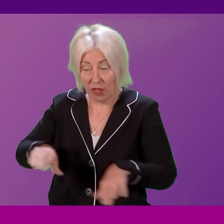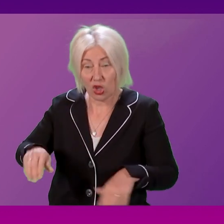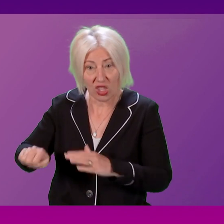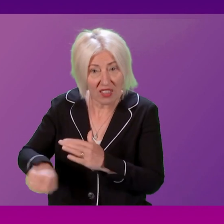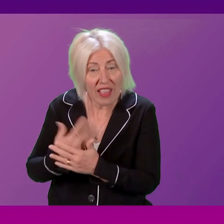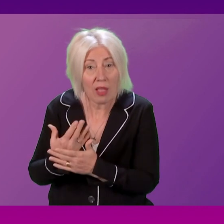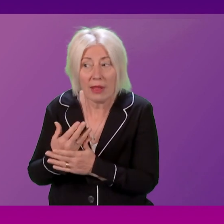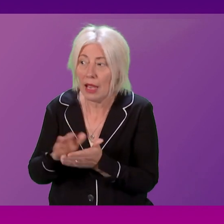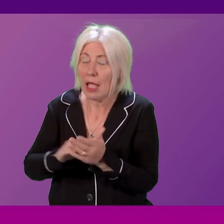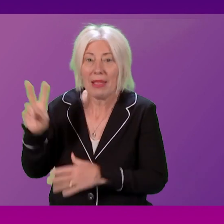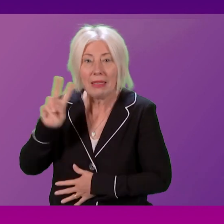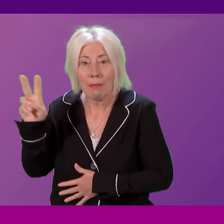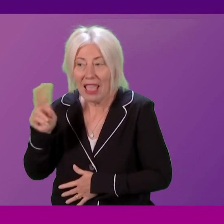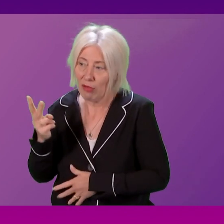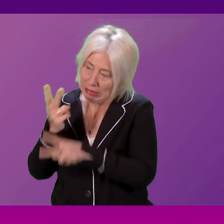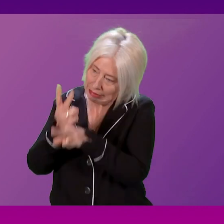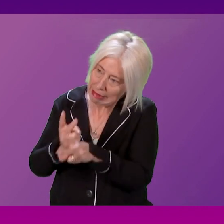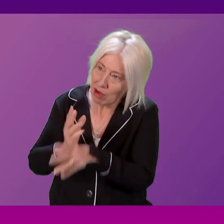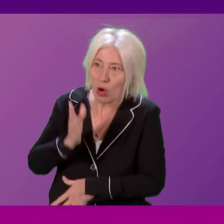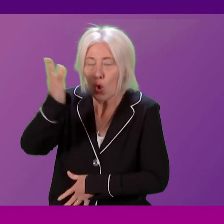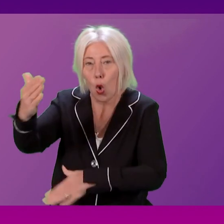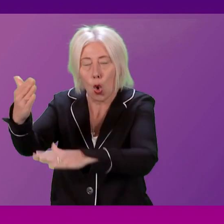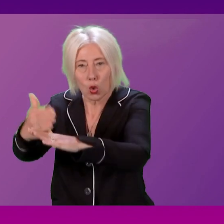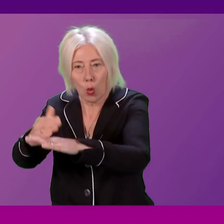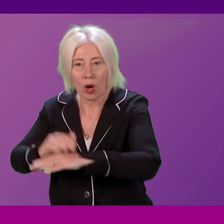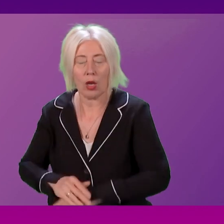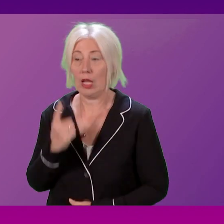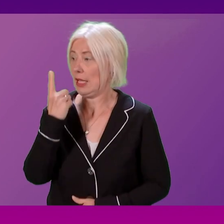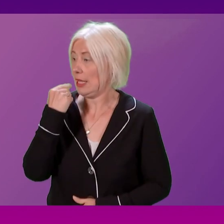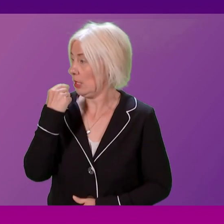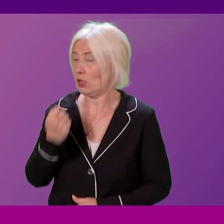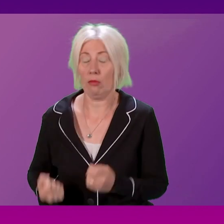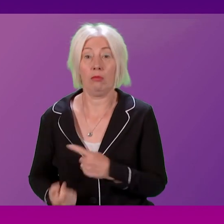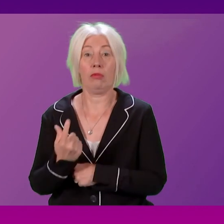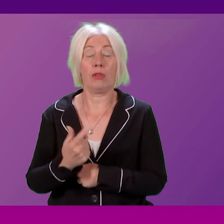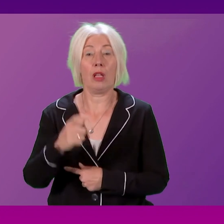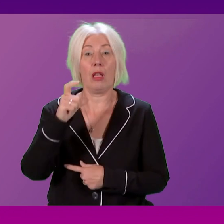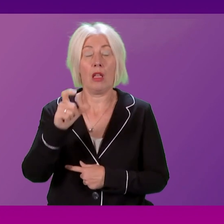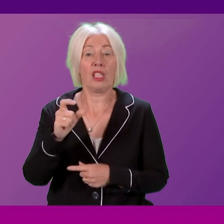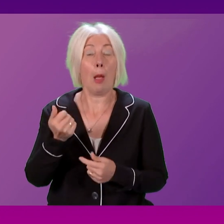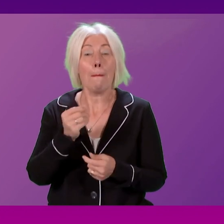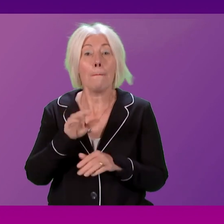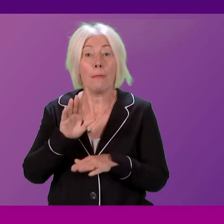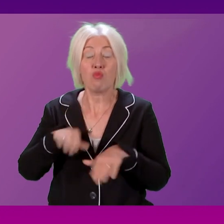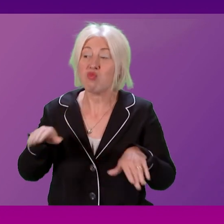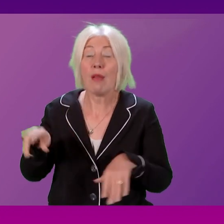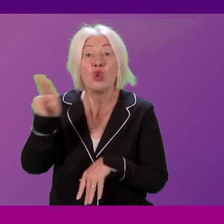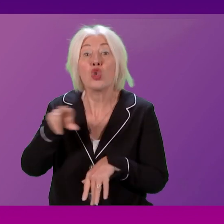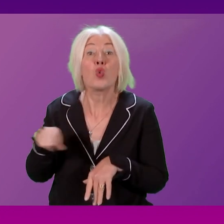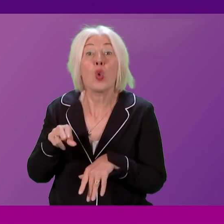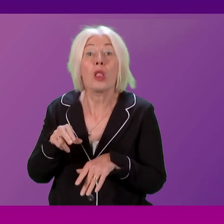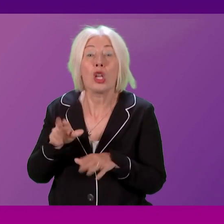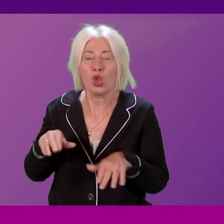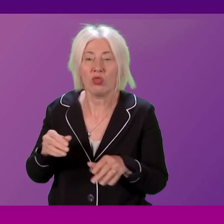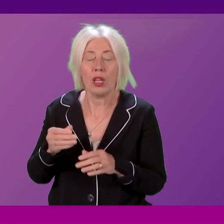and allowing parents and carers to get back to work. Yesterday, out of the blue, Currie Primary School families lost their before- and after-school